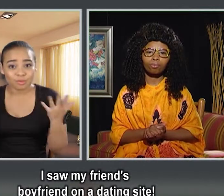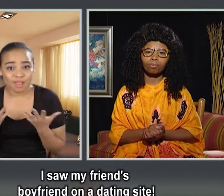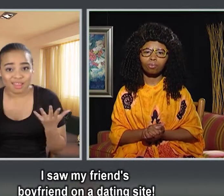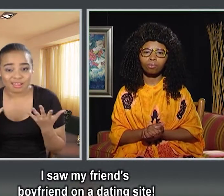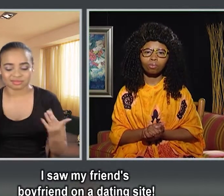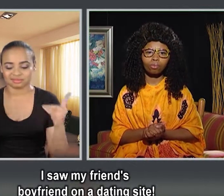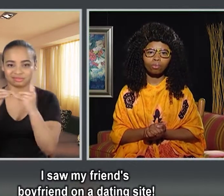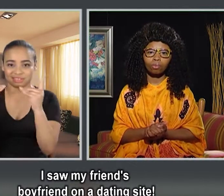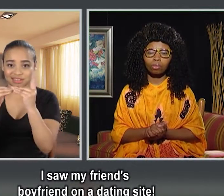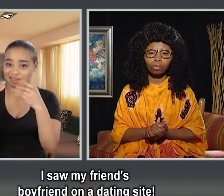site.